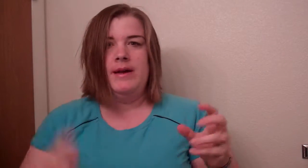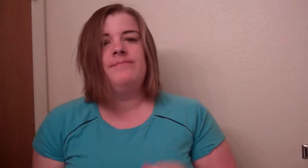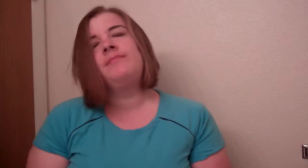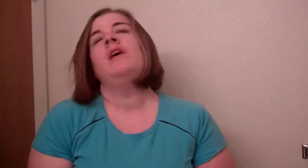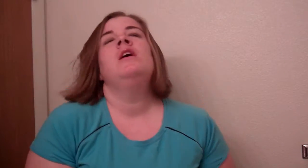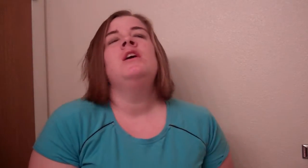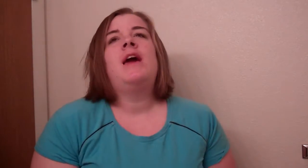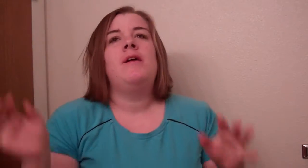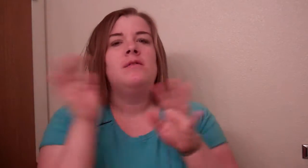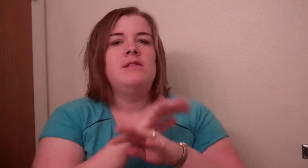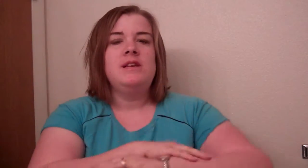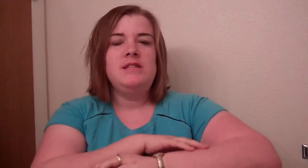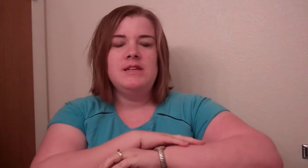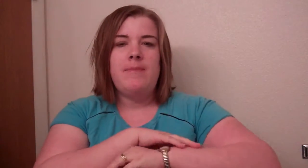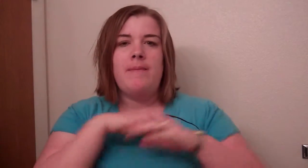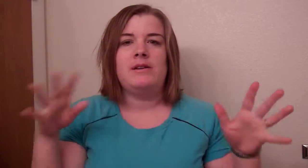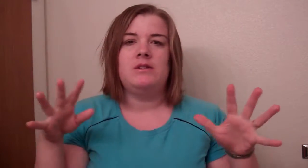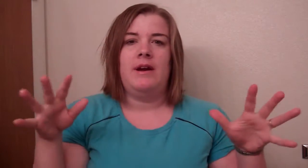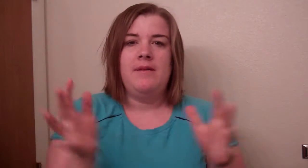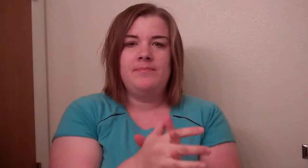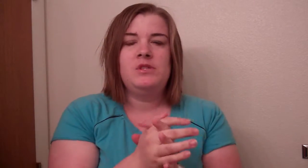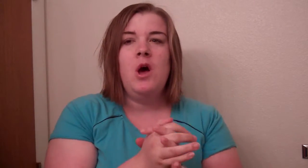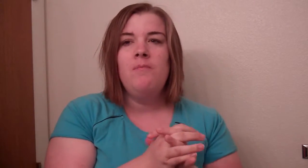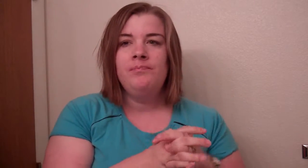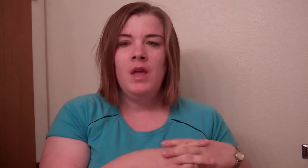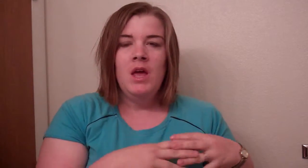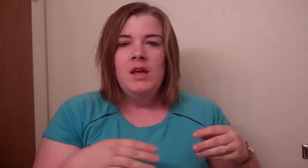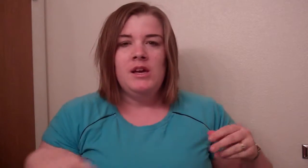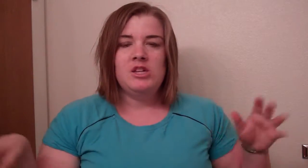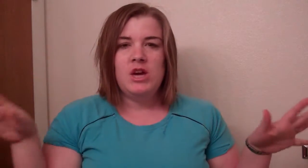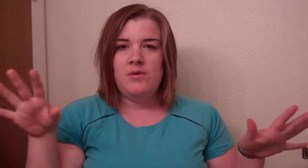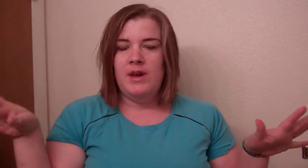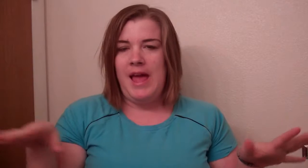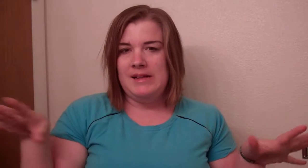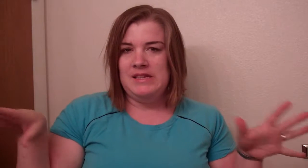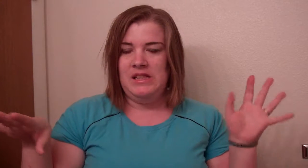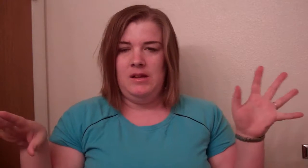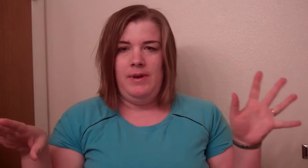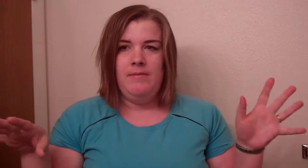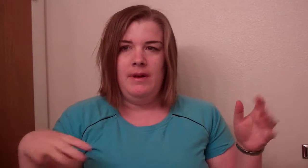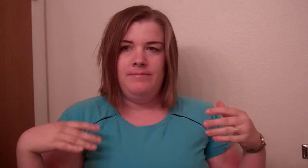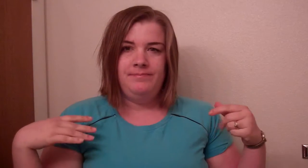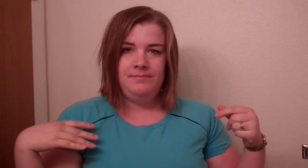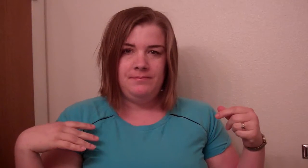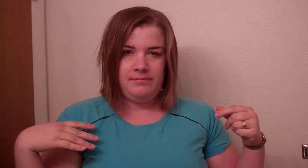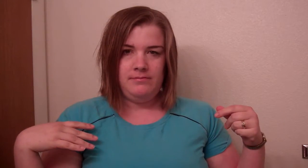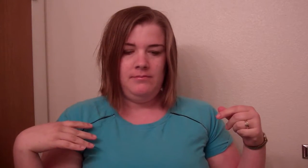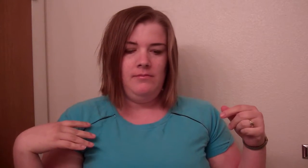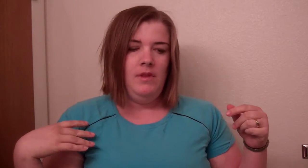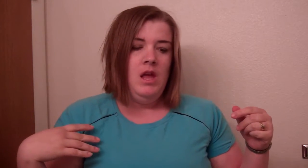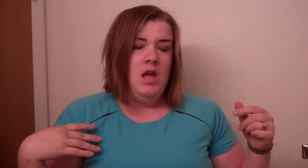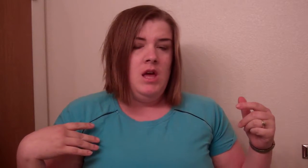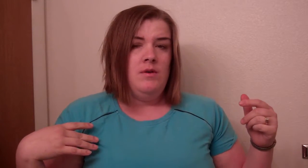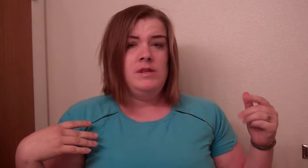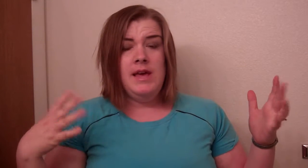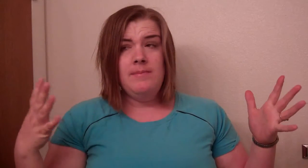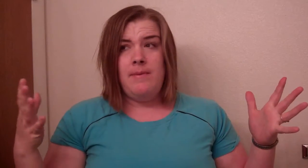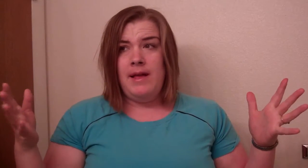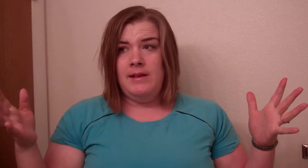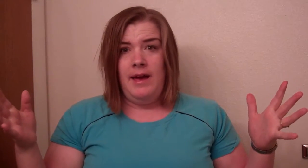this is my bug story so gonna try to reenact it a little bit but I was laying in my bed at